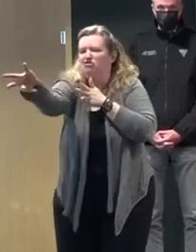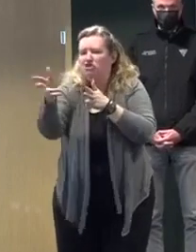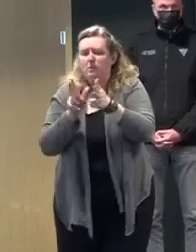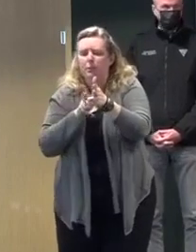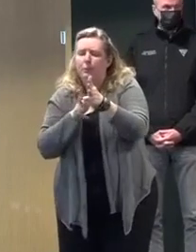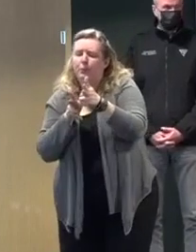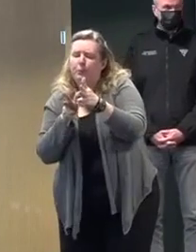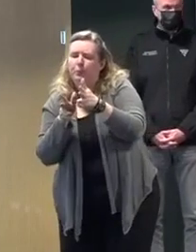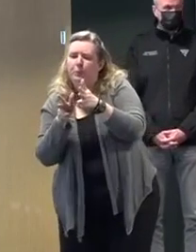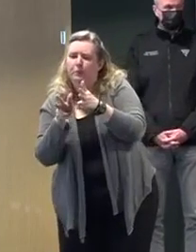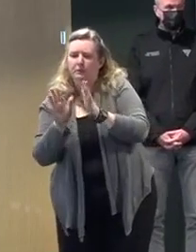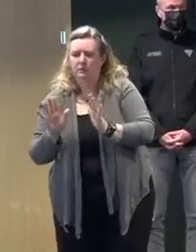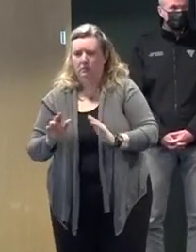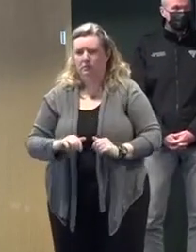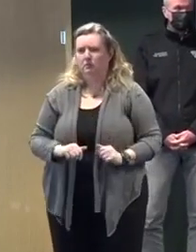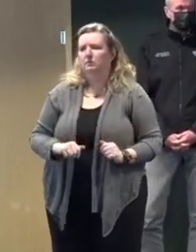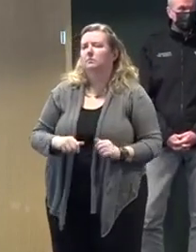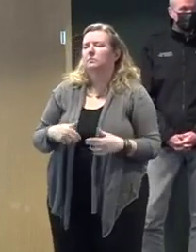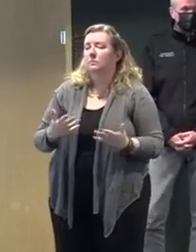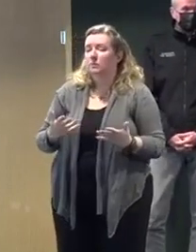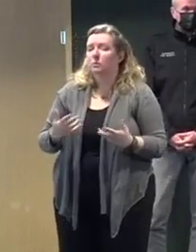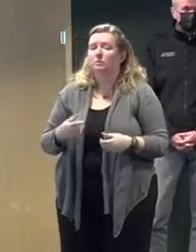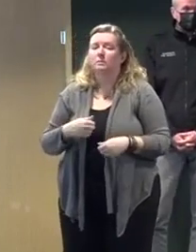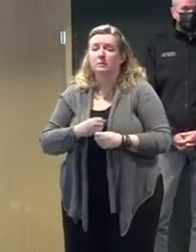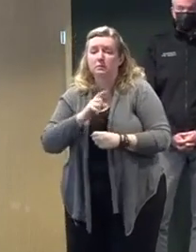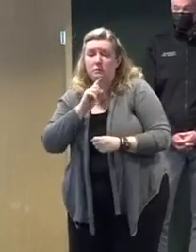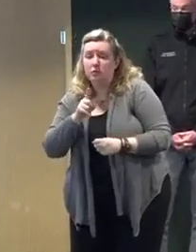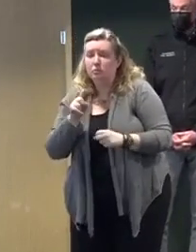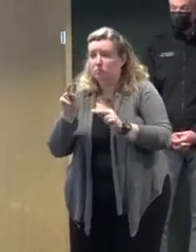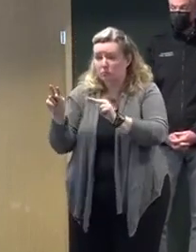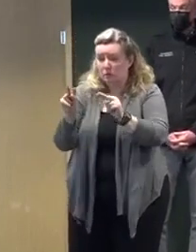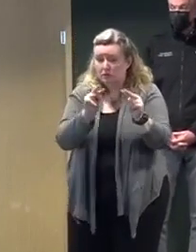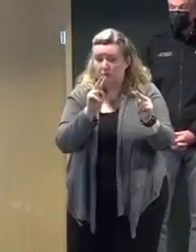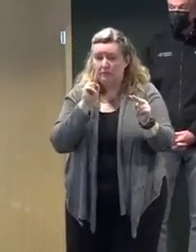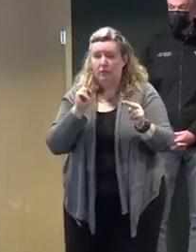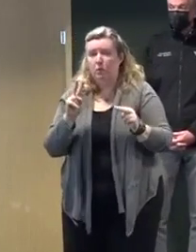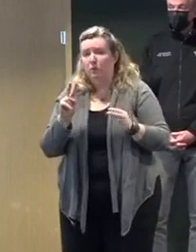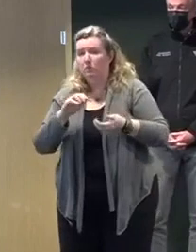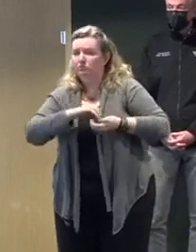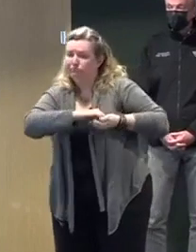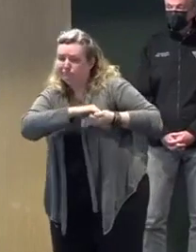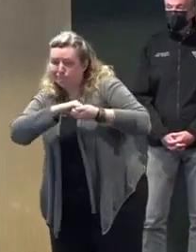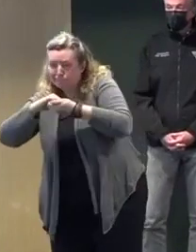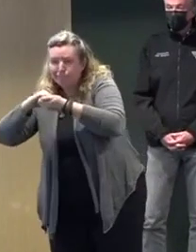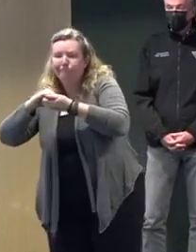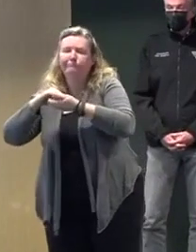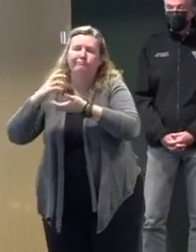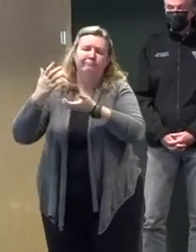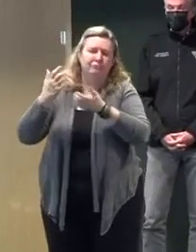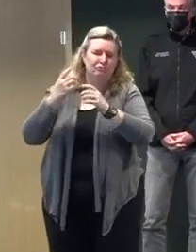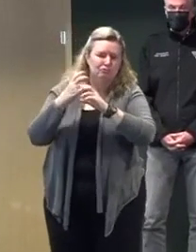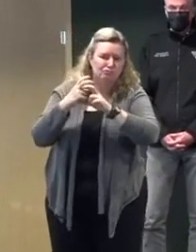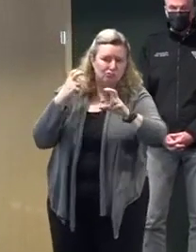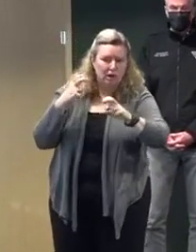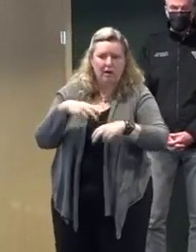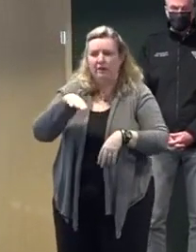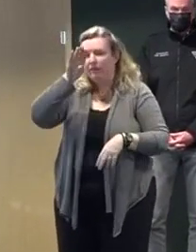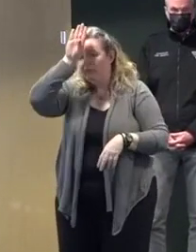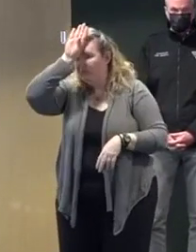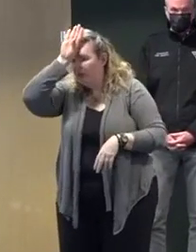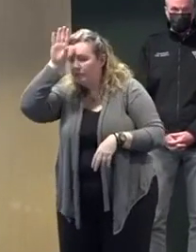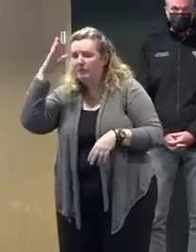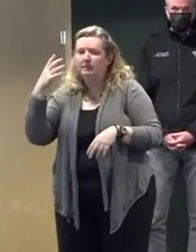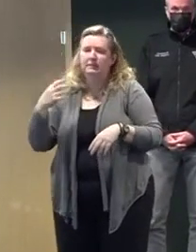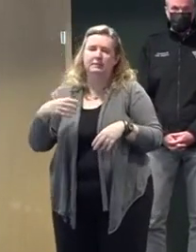tow truck drivers, law enforcement, first aid, fire. We need to make sure that we protect those folks